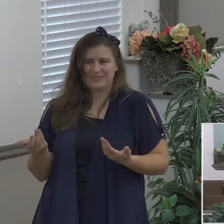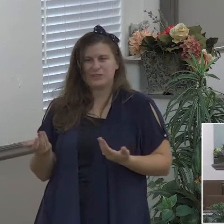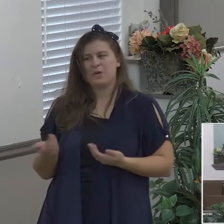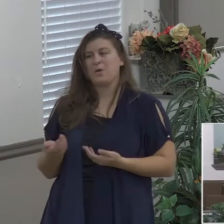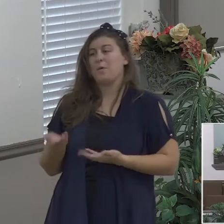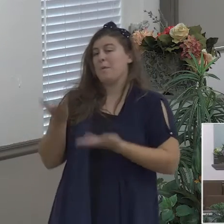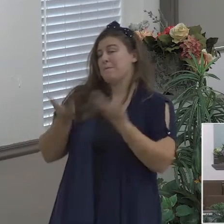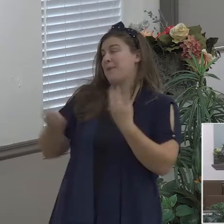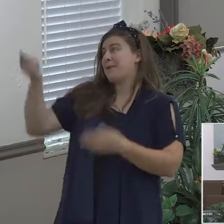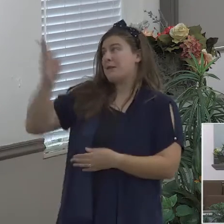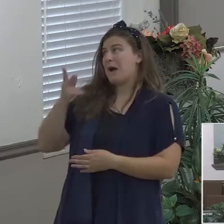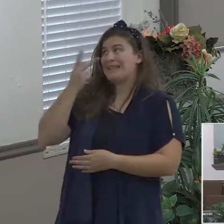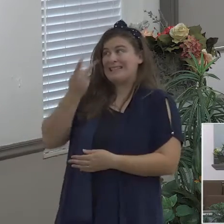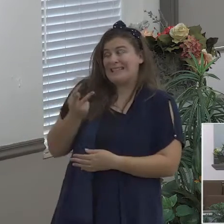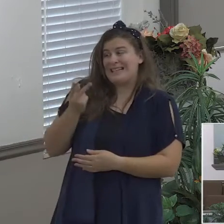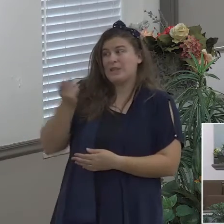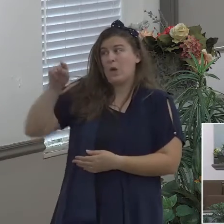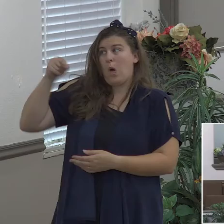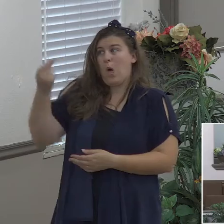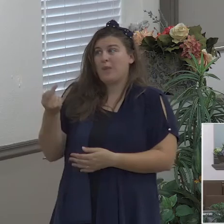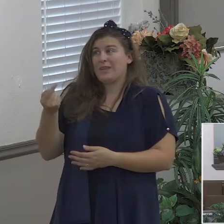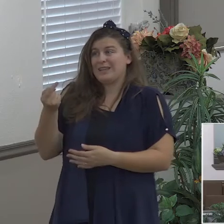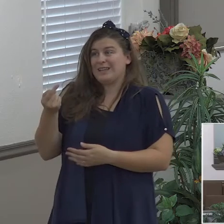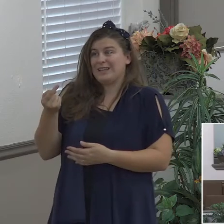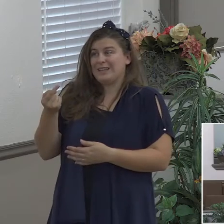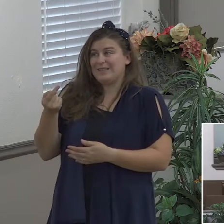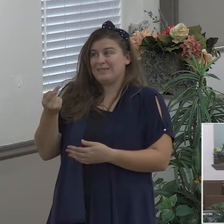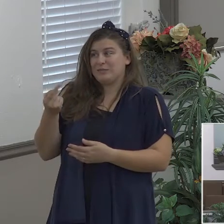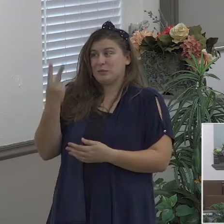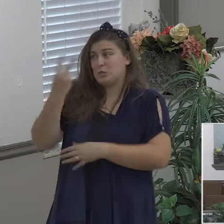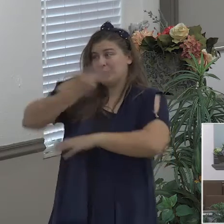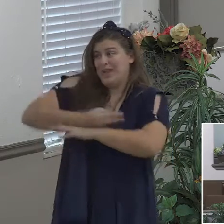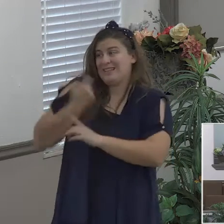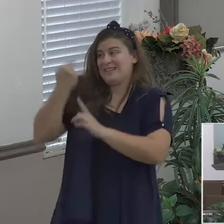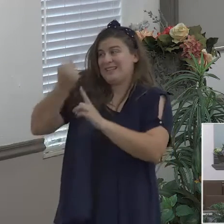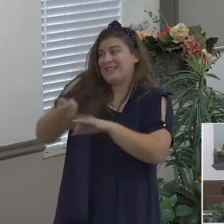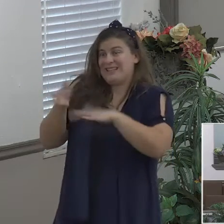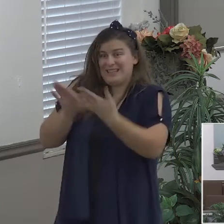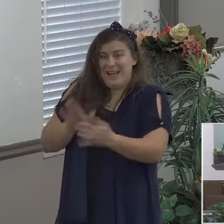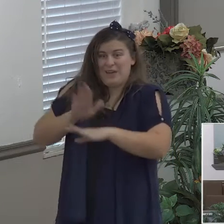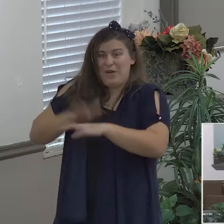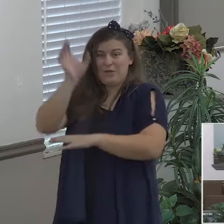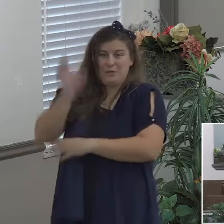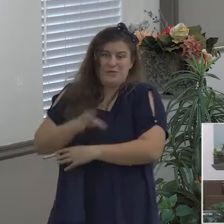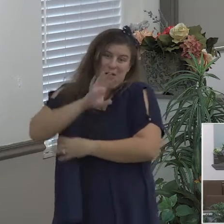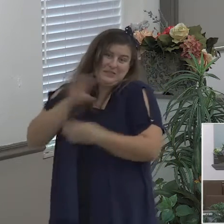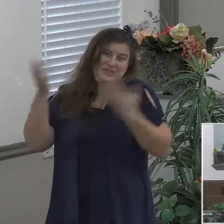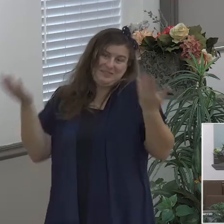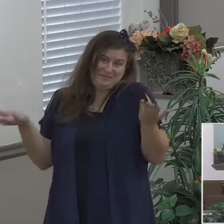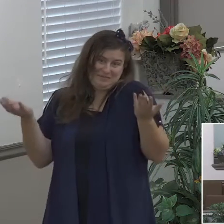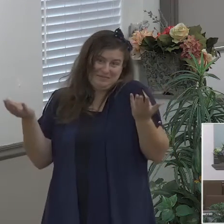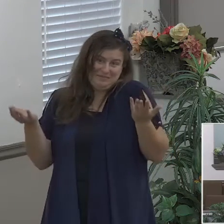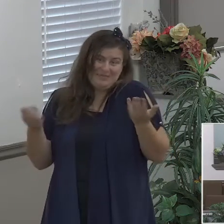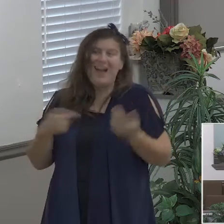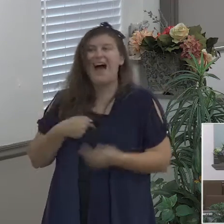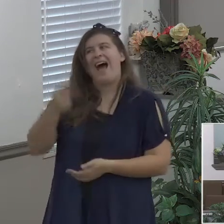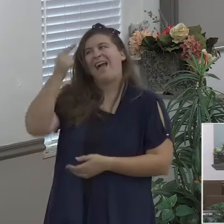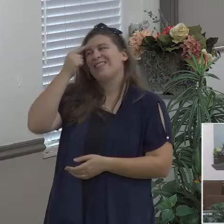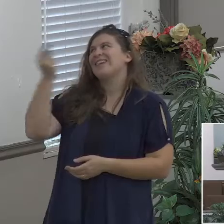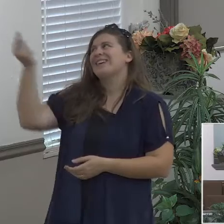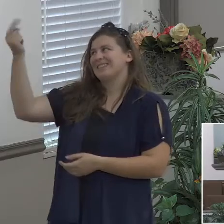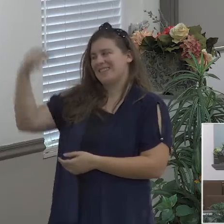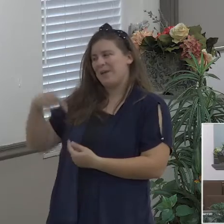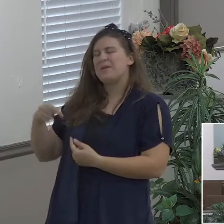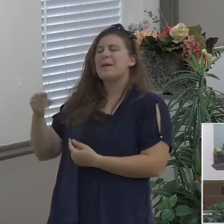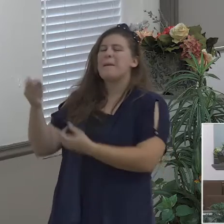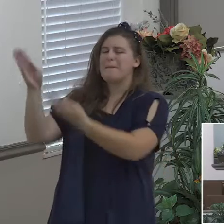coming back I think the Lord is coming back very soon I do I think we're in the last moment of the last day but you